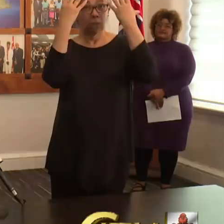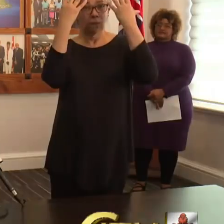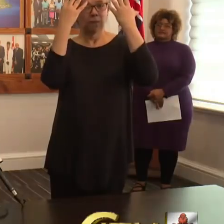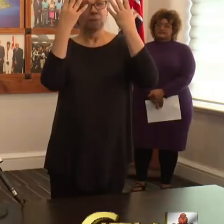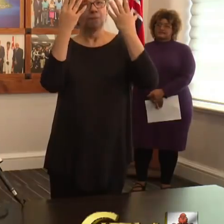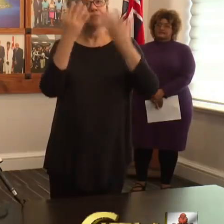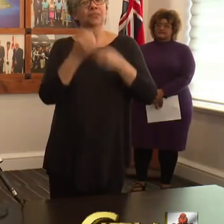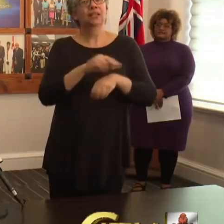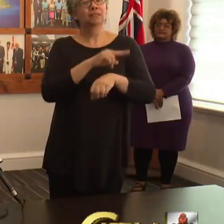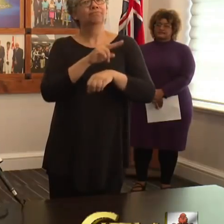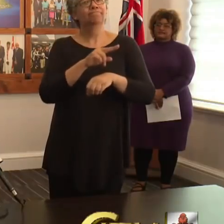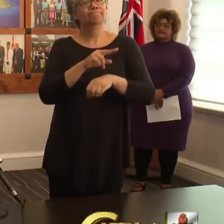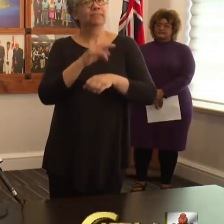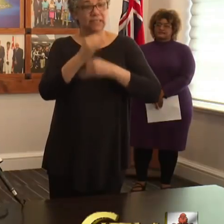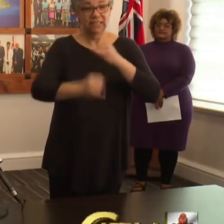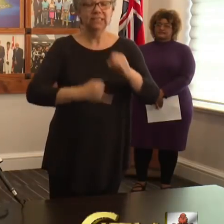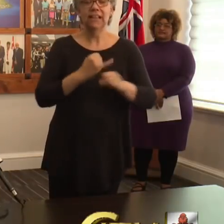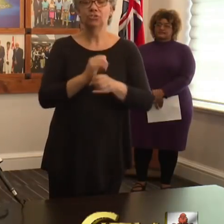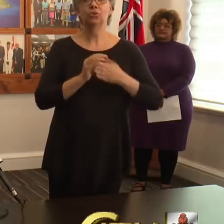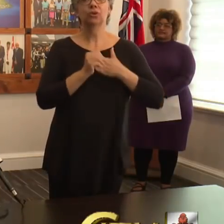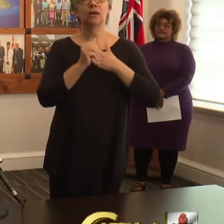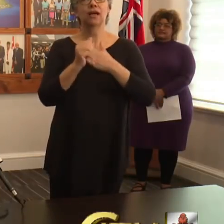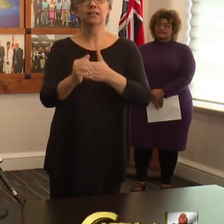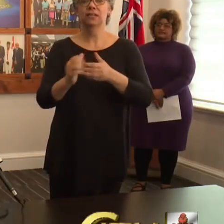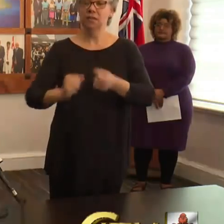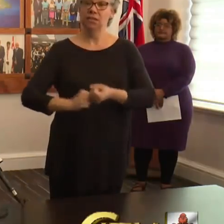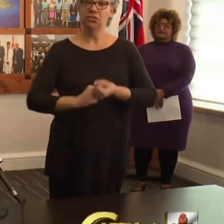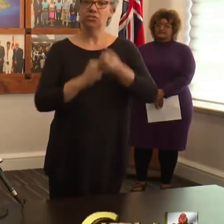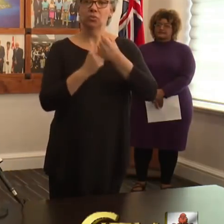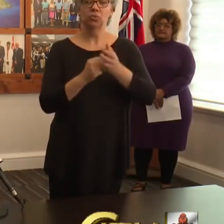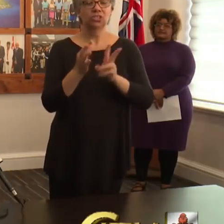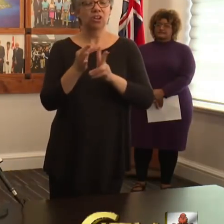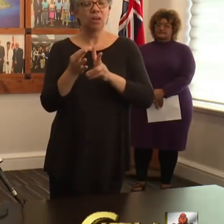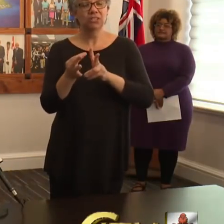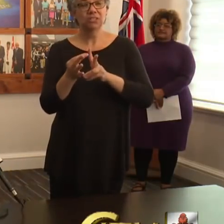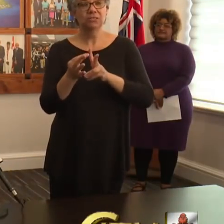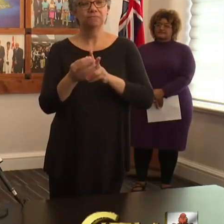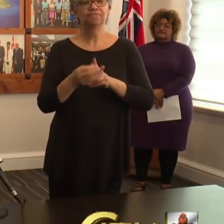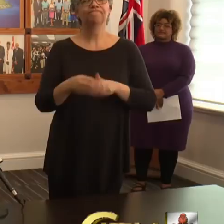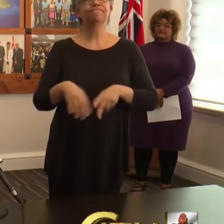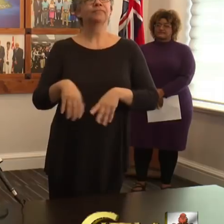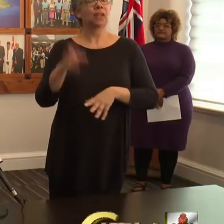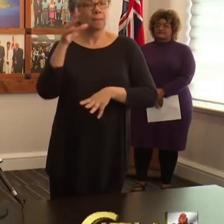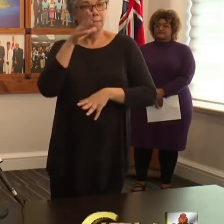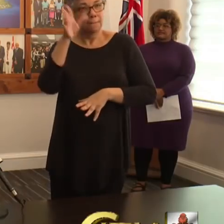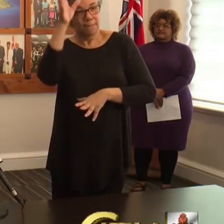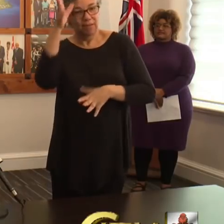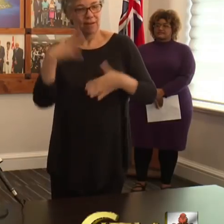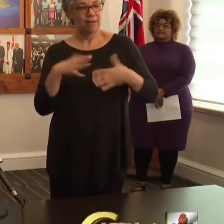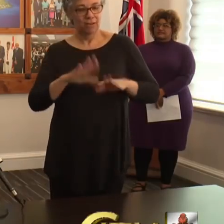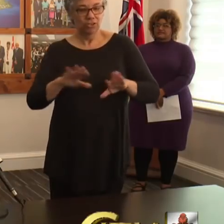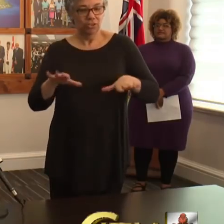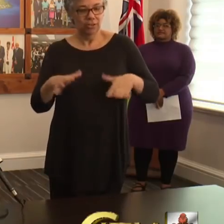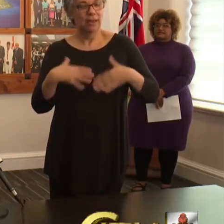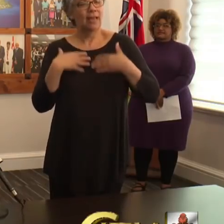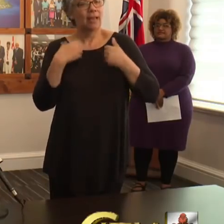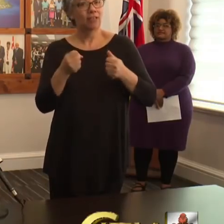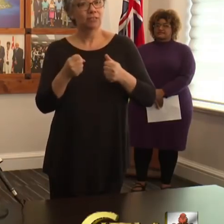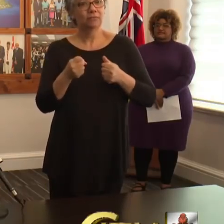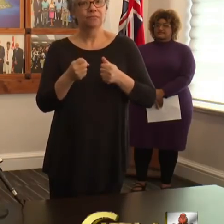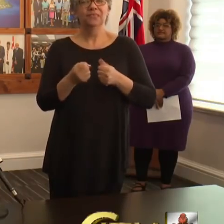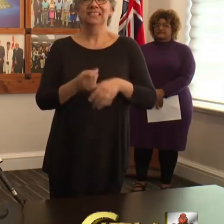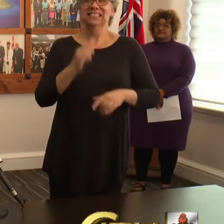International guidance supports the option that maternal health, child services, immunization services, acute illness